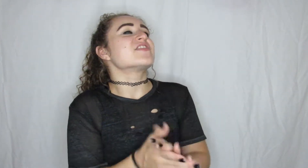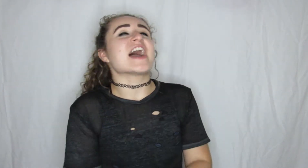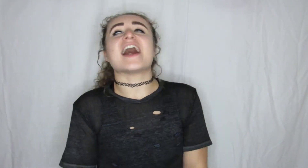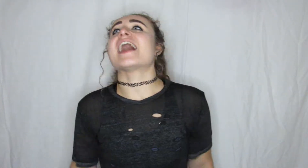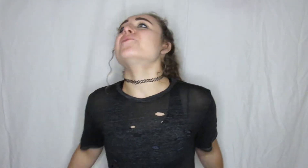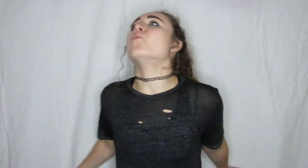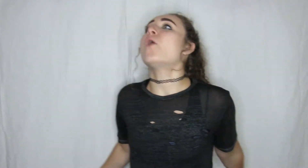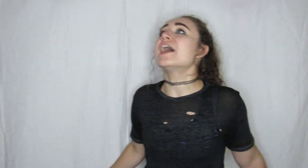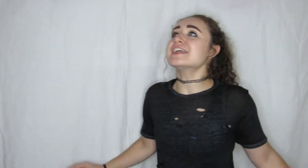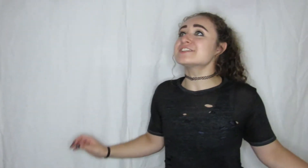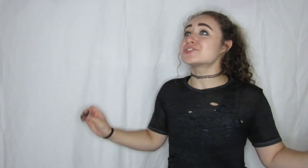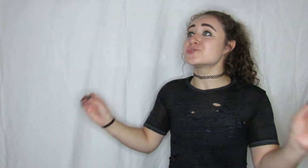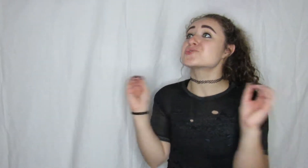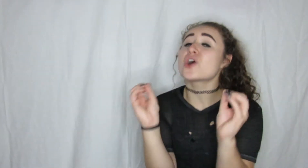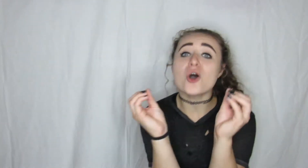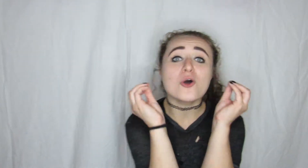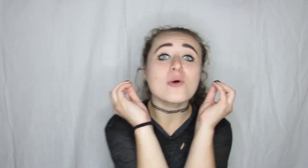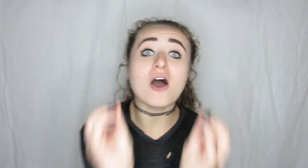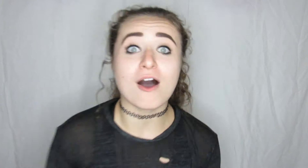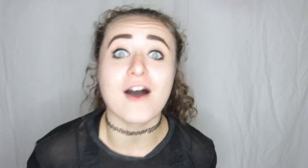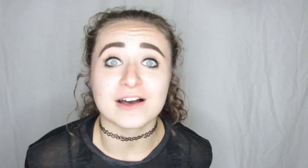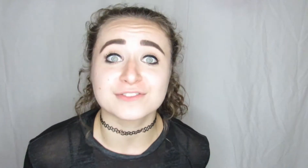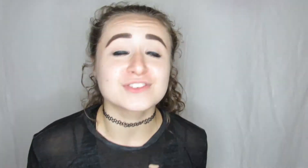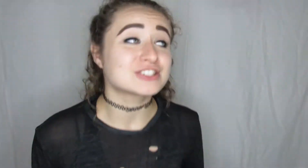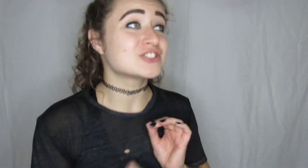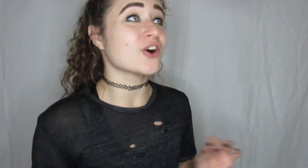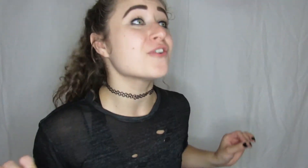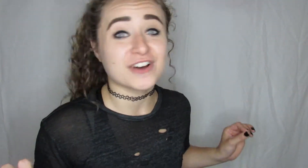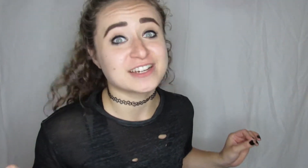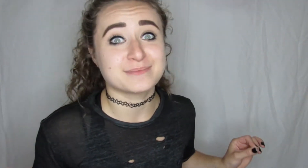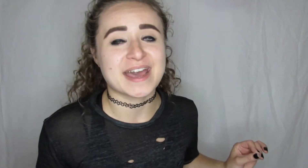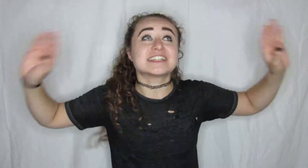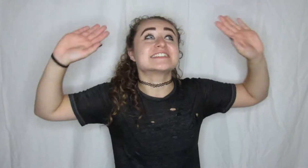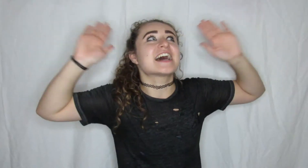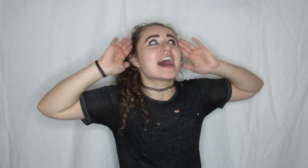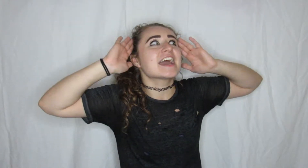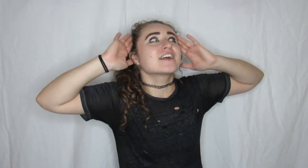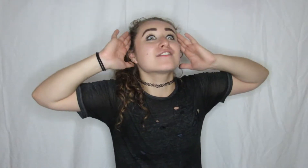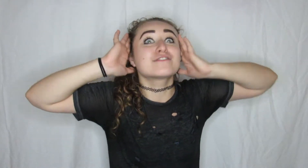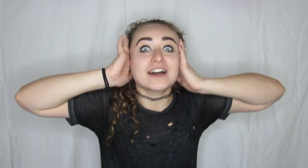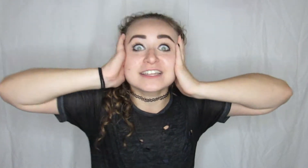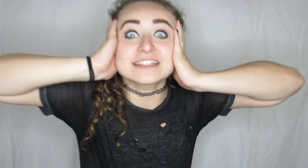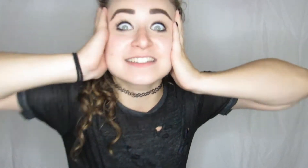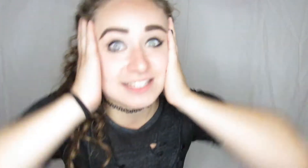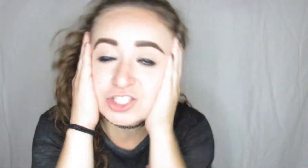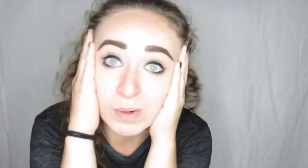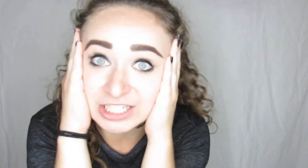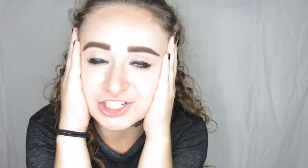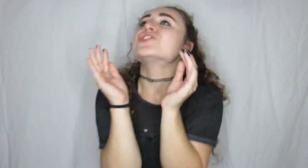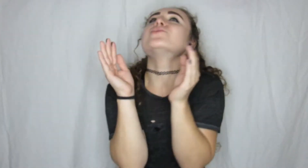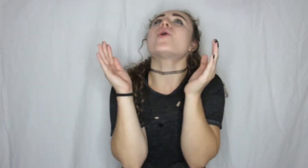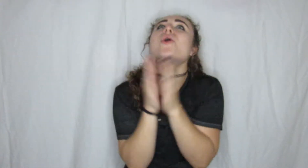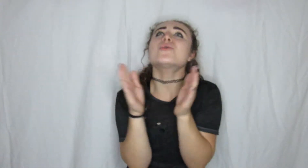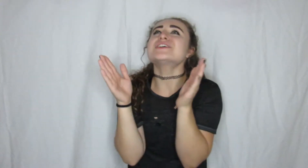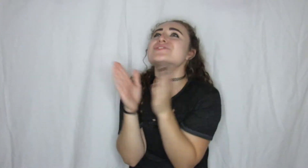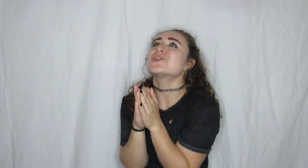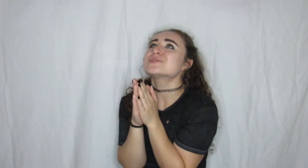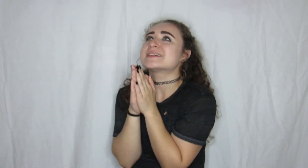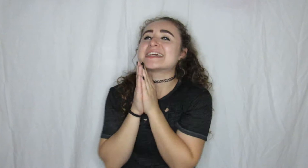that I wanted to go off so fucking bad the entire fucking situation you always told me